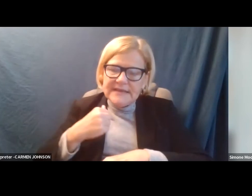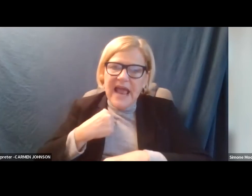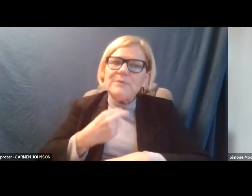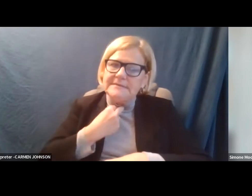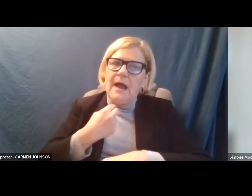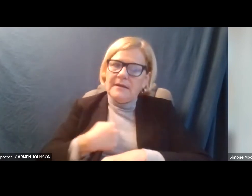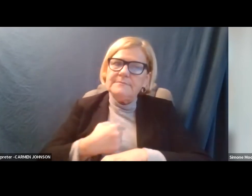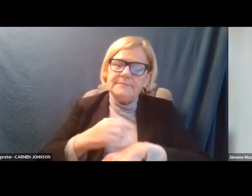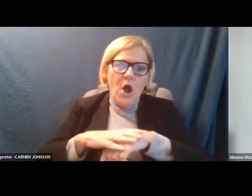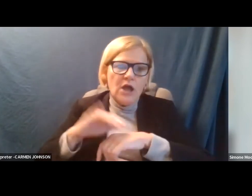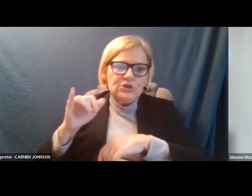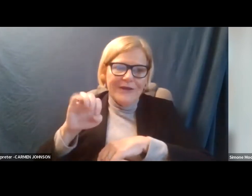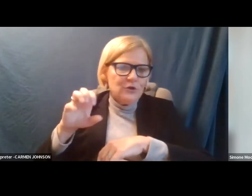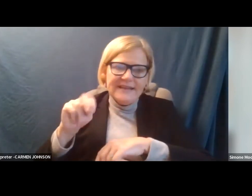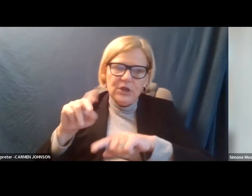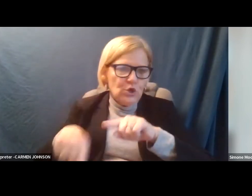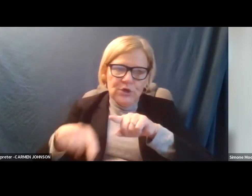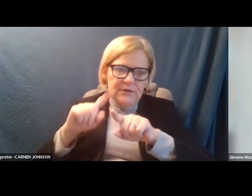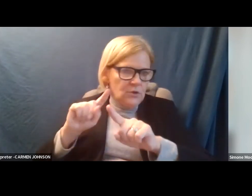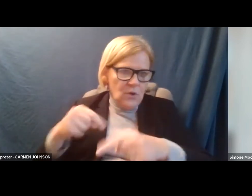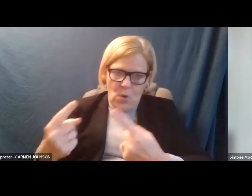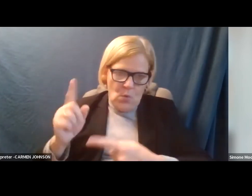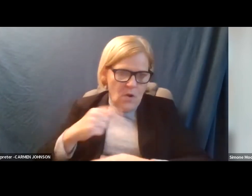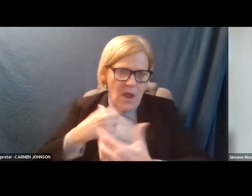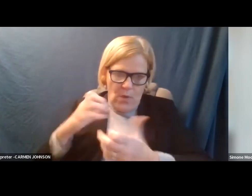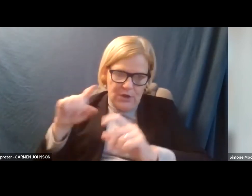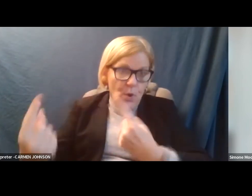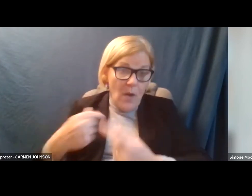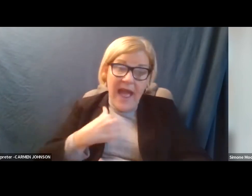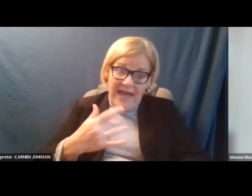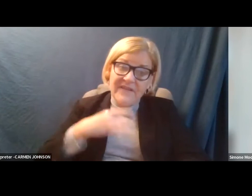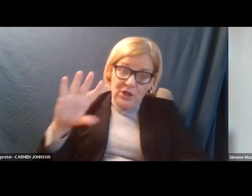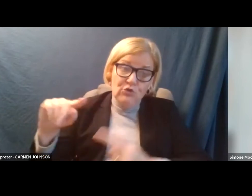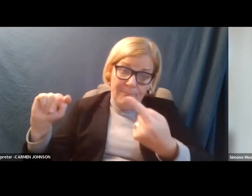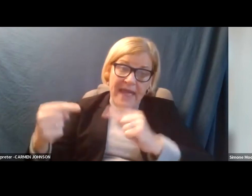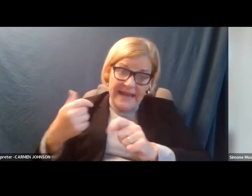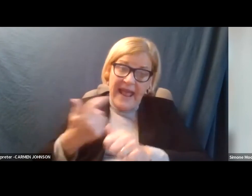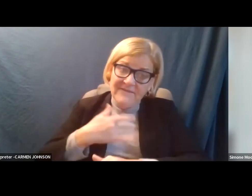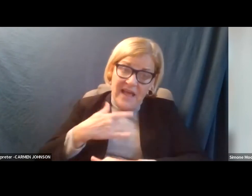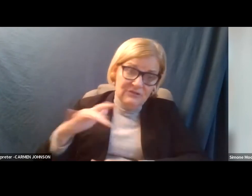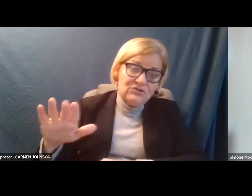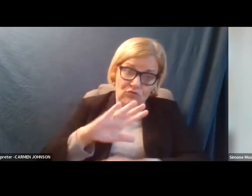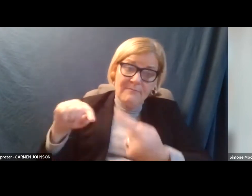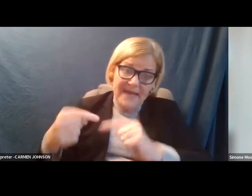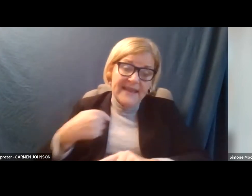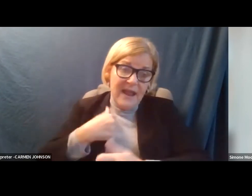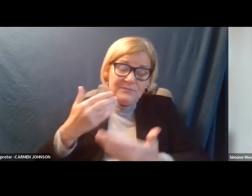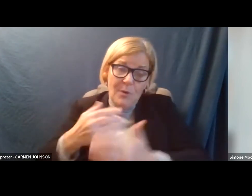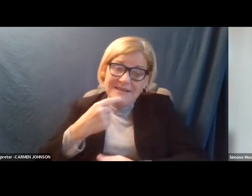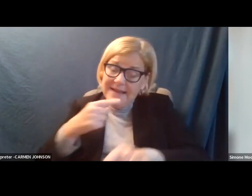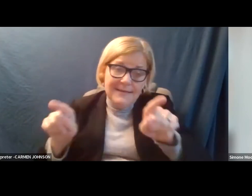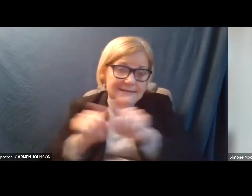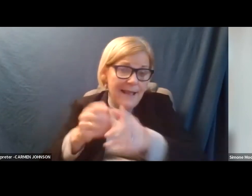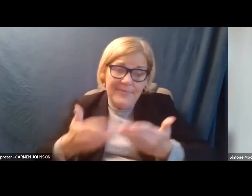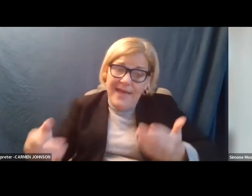stuck on Jefferson and couldn't get where I needed to go. So I felt your pain. I felt everybody's pain. And I was probably saying the same